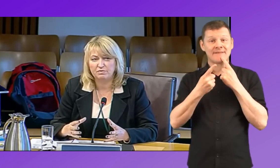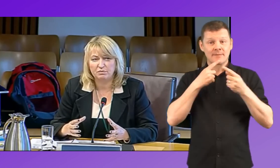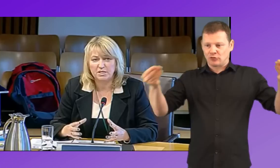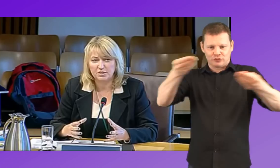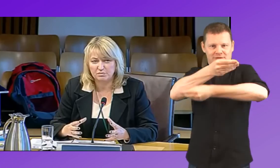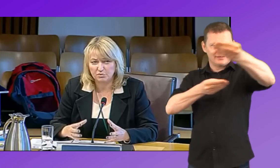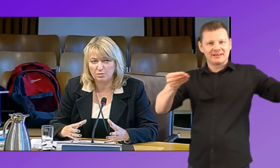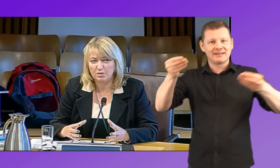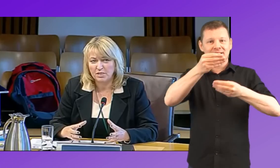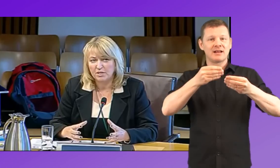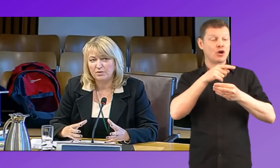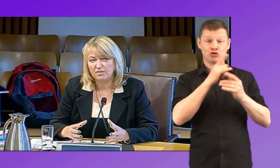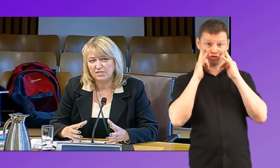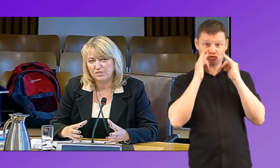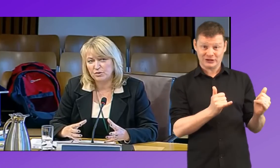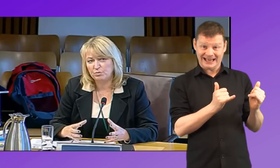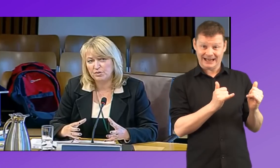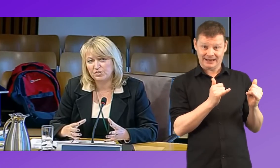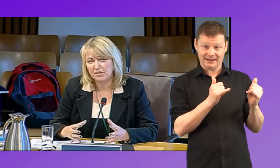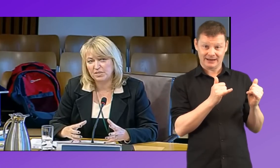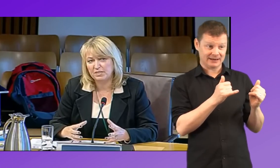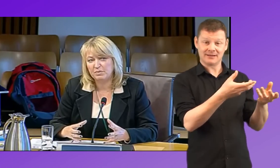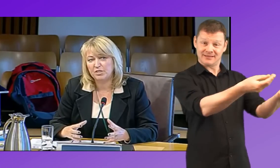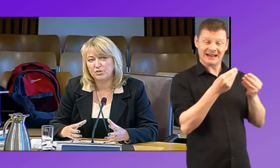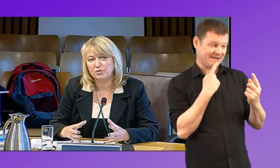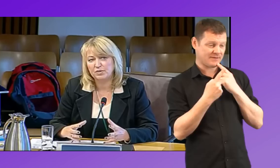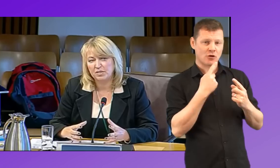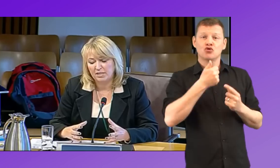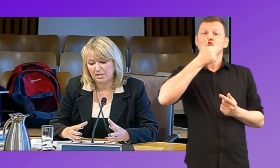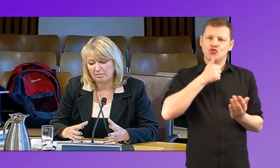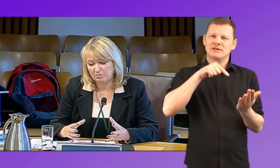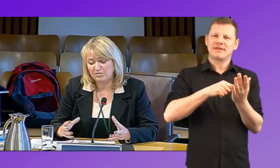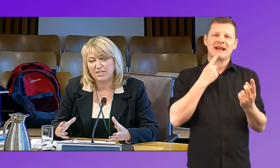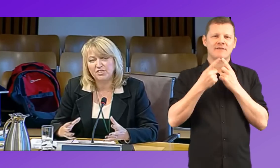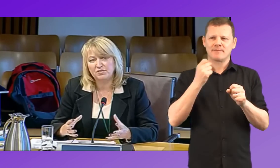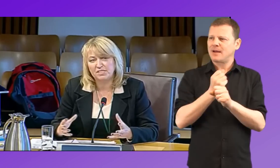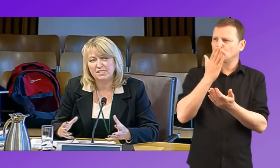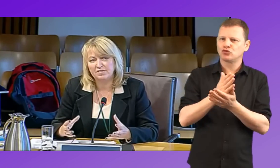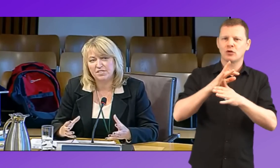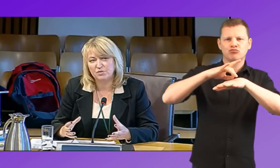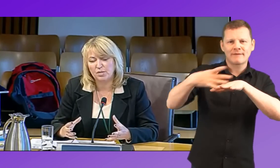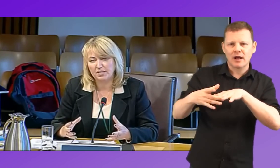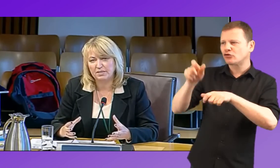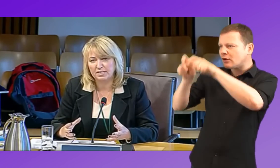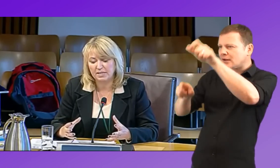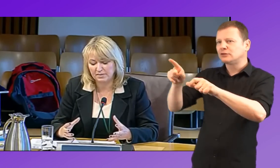information from Universal Newborn Screening to make sure that professionals and services are working together.